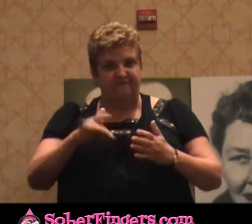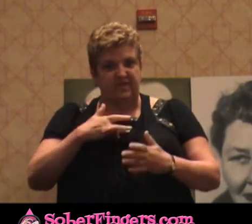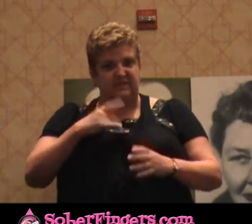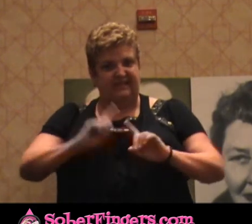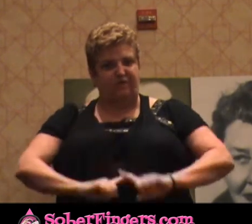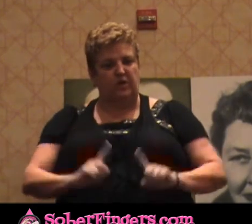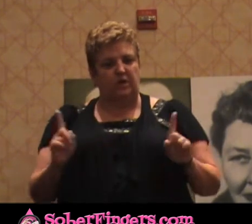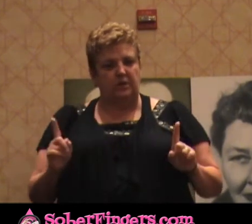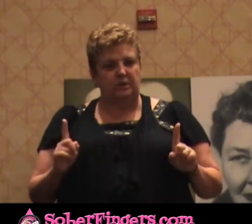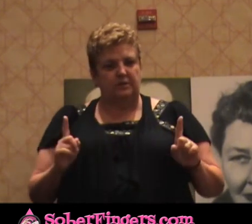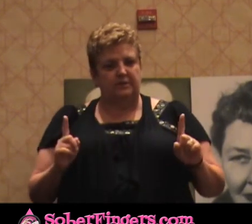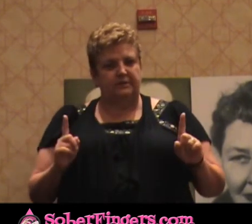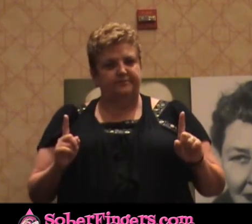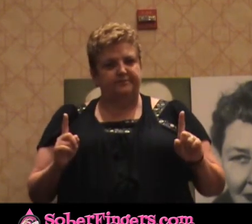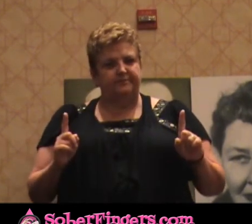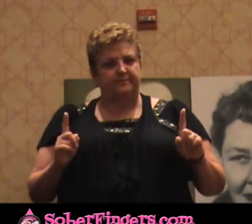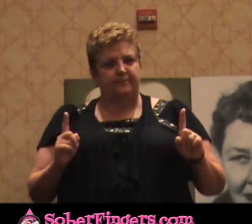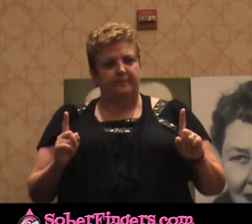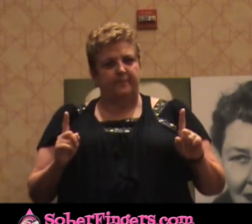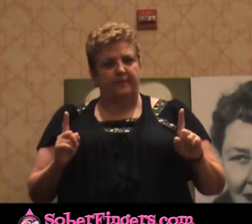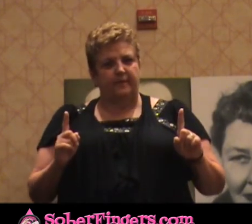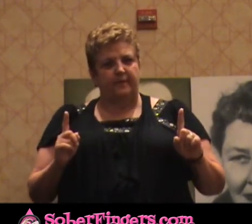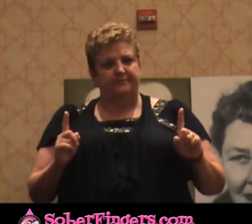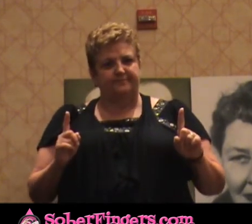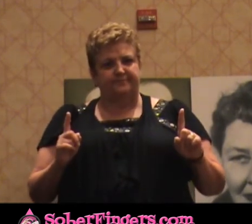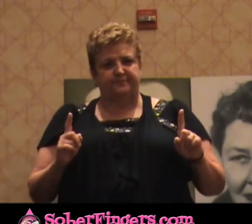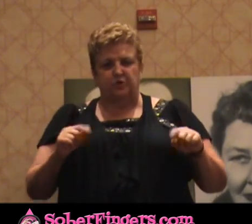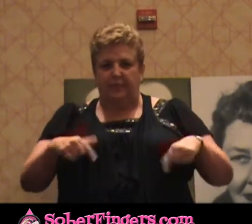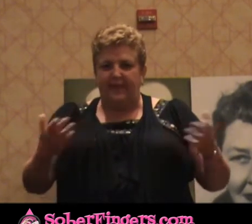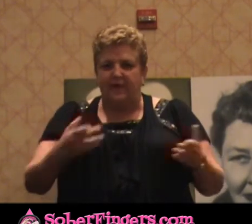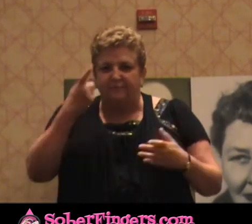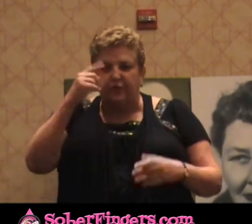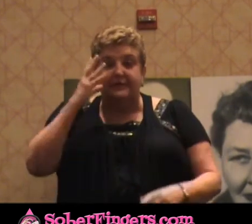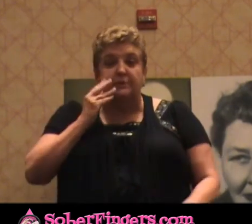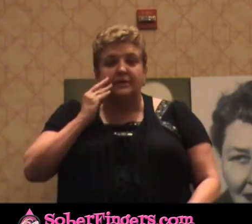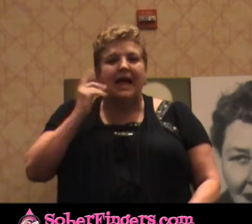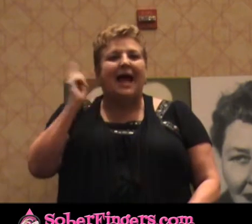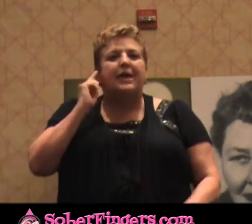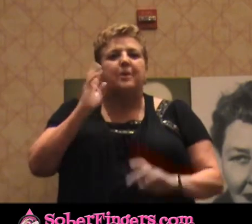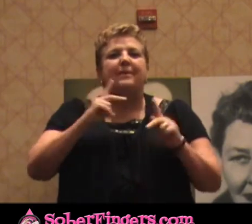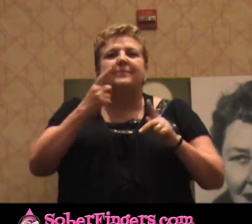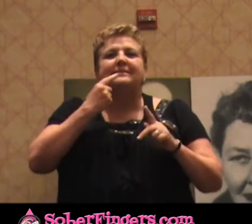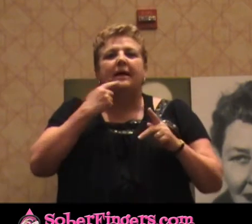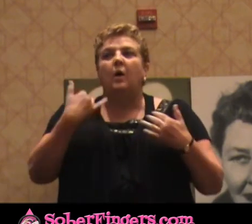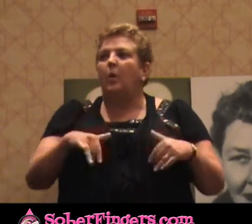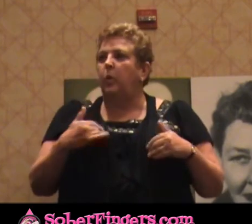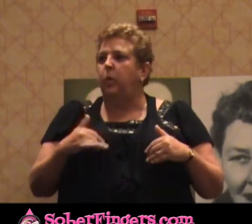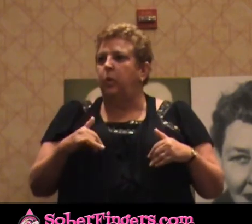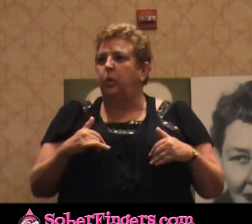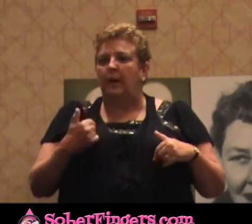It's different to be present for the experience. I hear a lot of people say, oh my goodness, I'm doing a lot of bad things now.